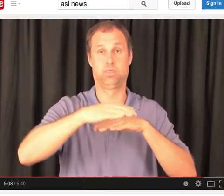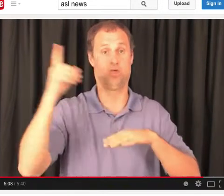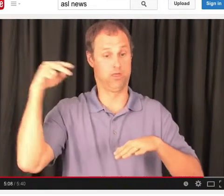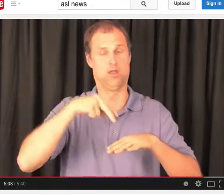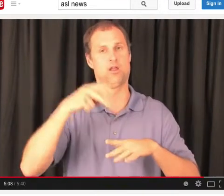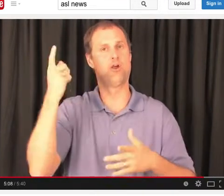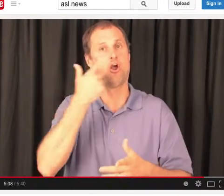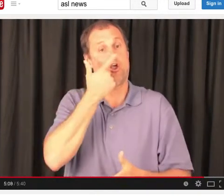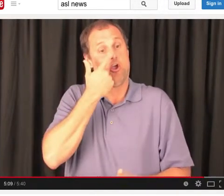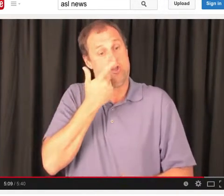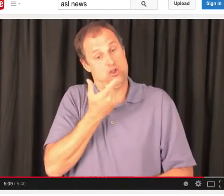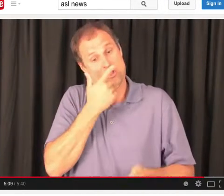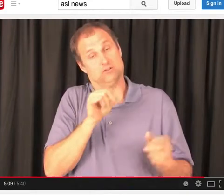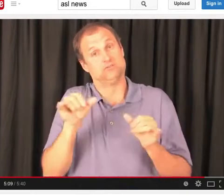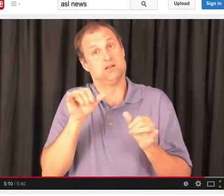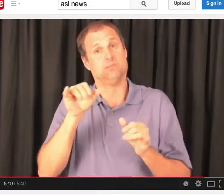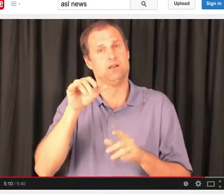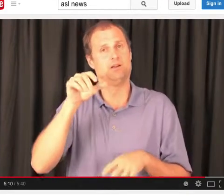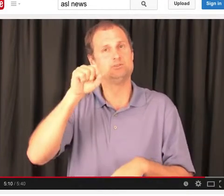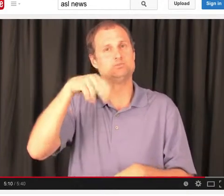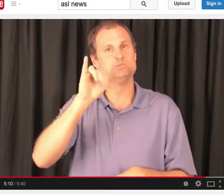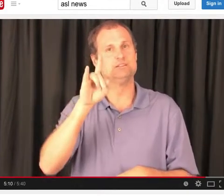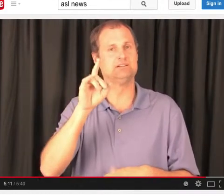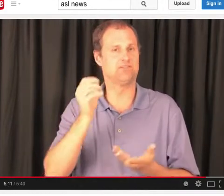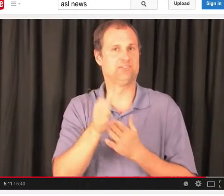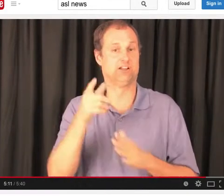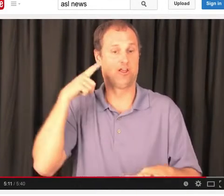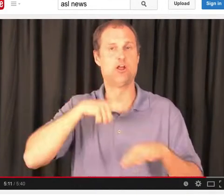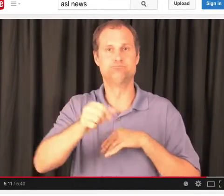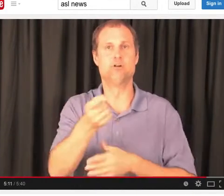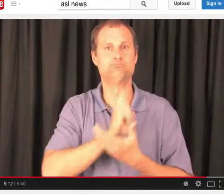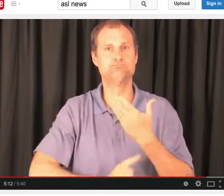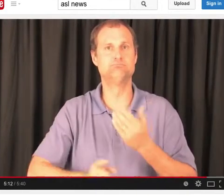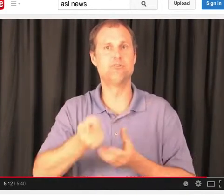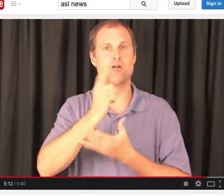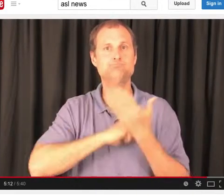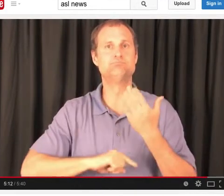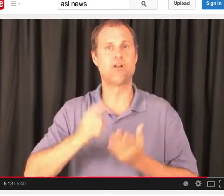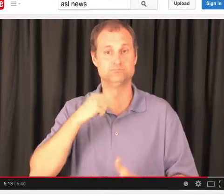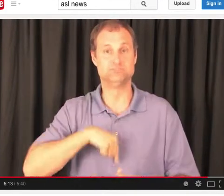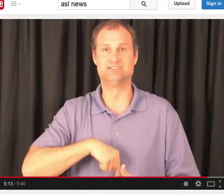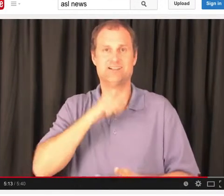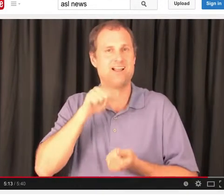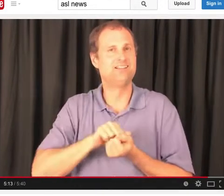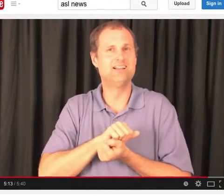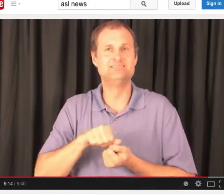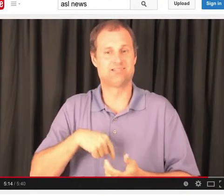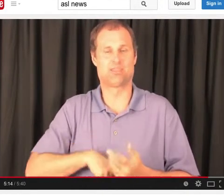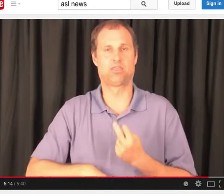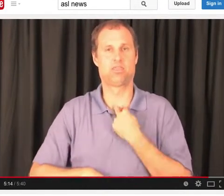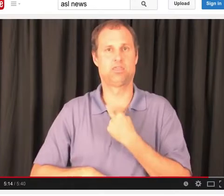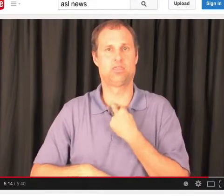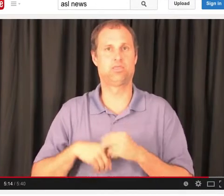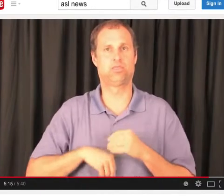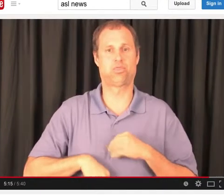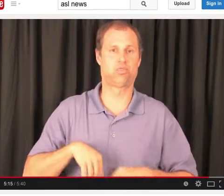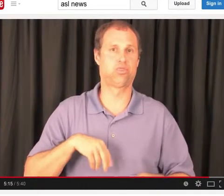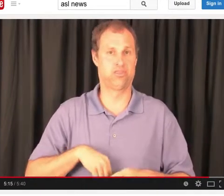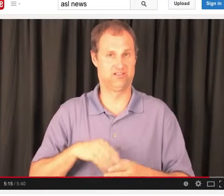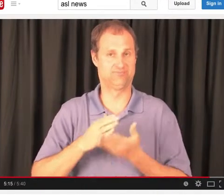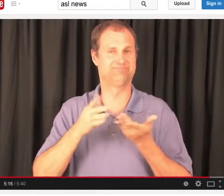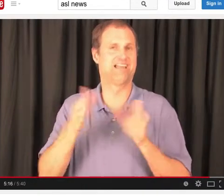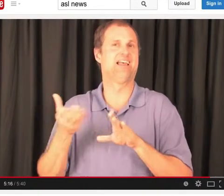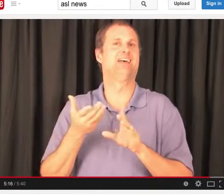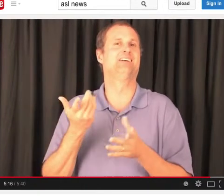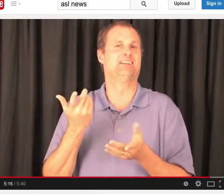Another threat or danger to the albatross is trash and plastic. There is trash and plastic all over the ocean